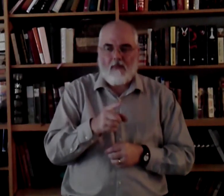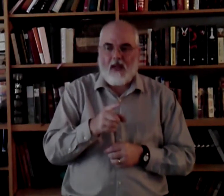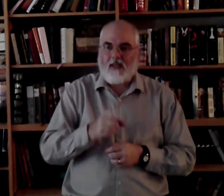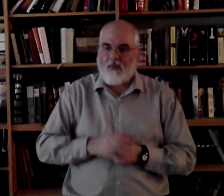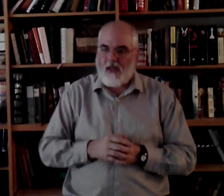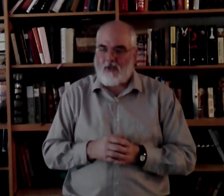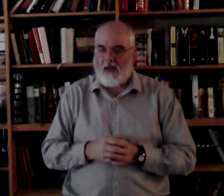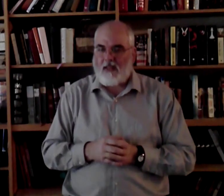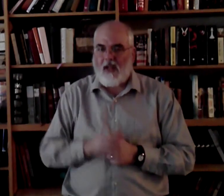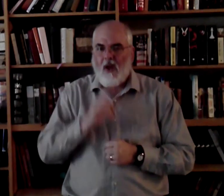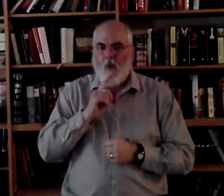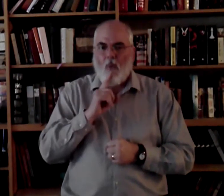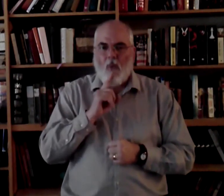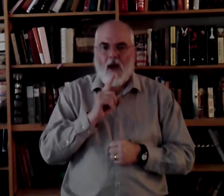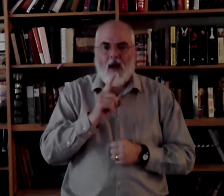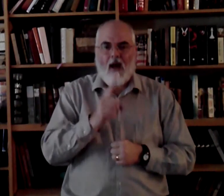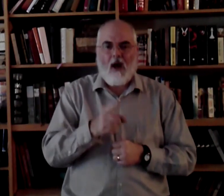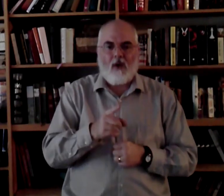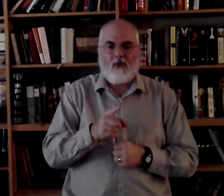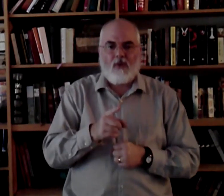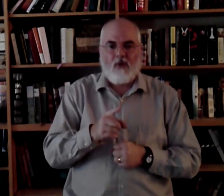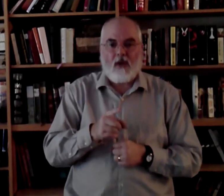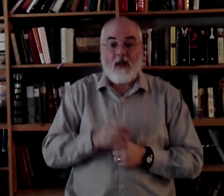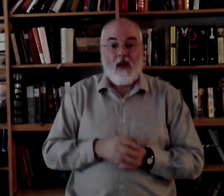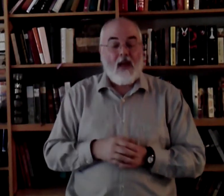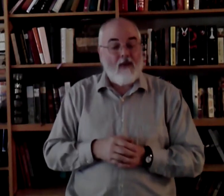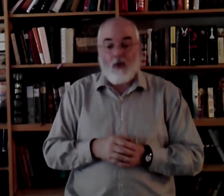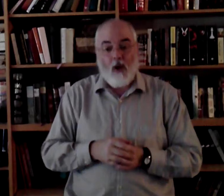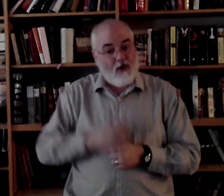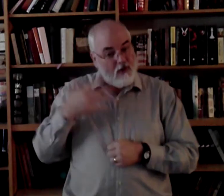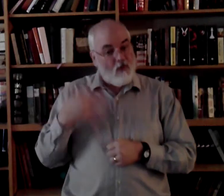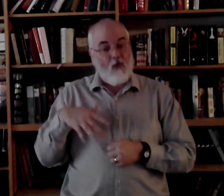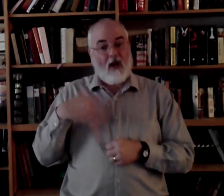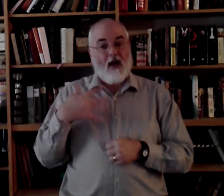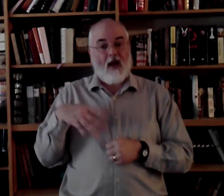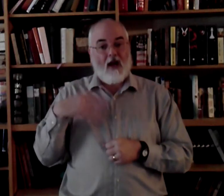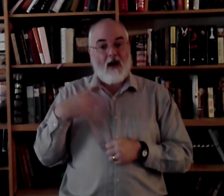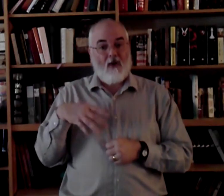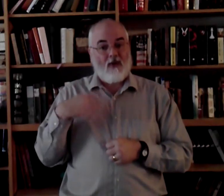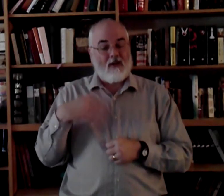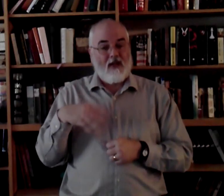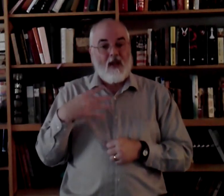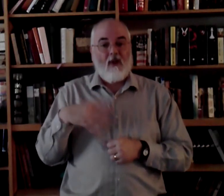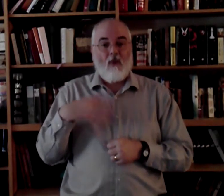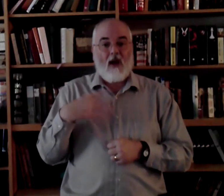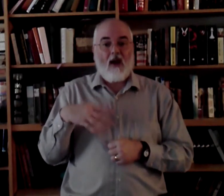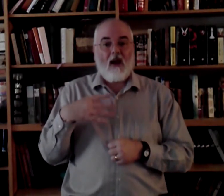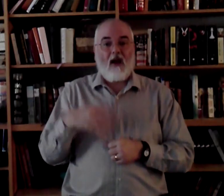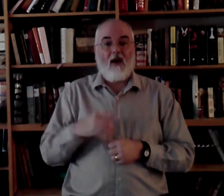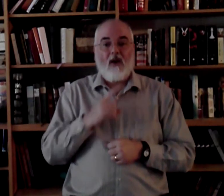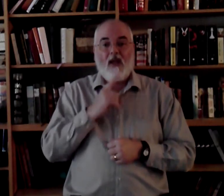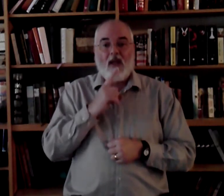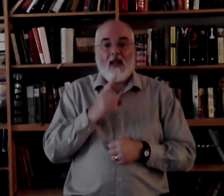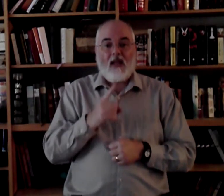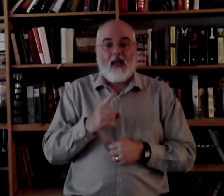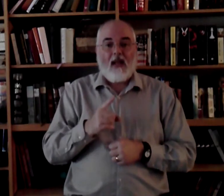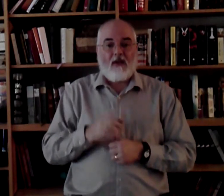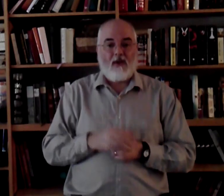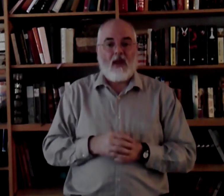because that's what he's trying to say. Wow, truly. If you want to, can go, wow, wow. Okay?